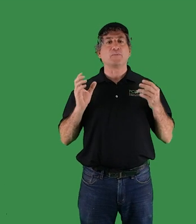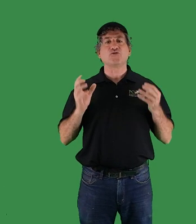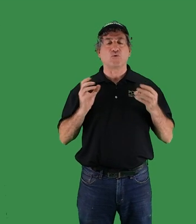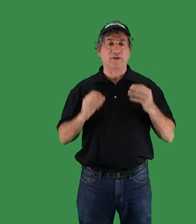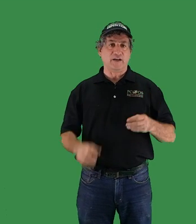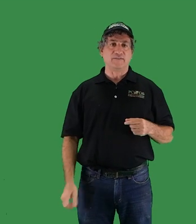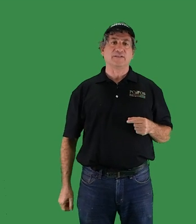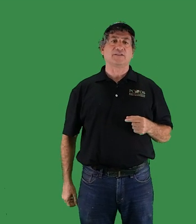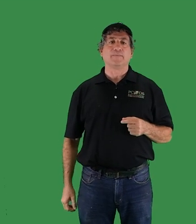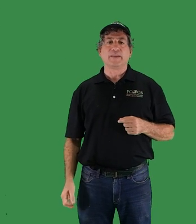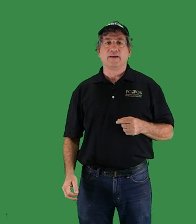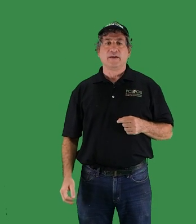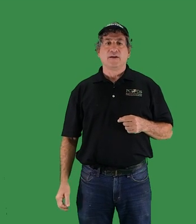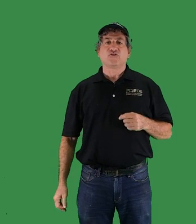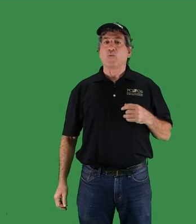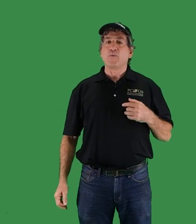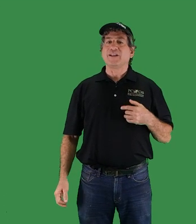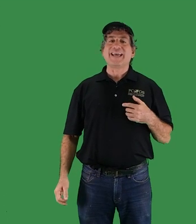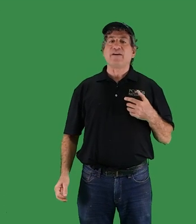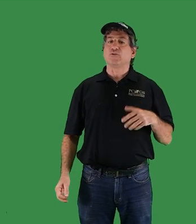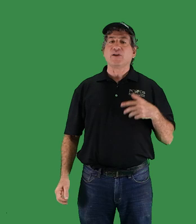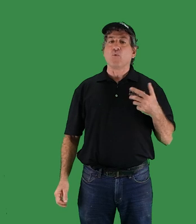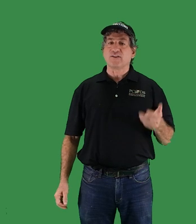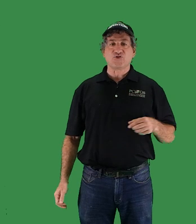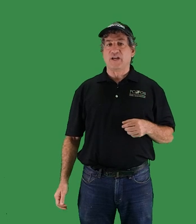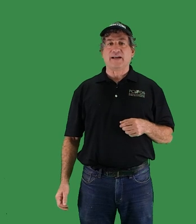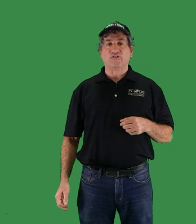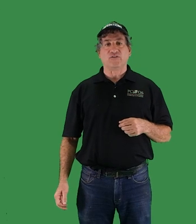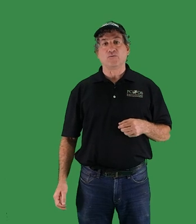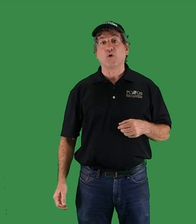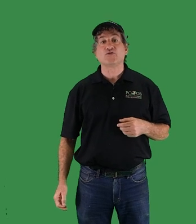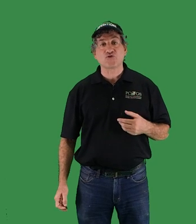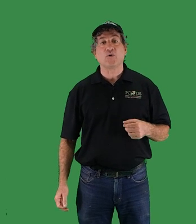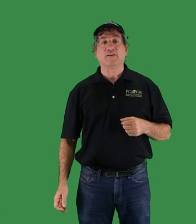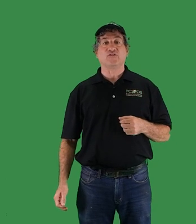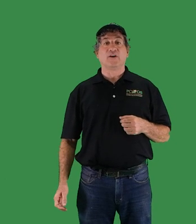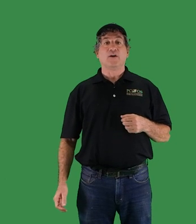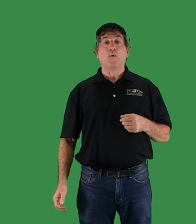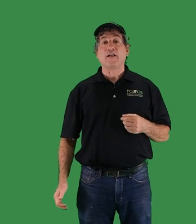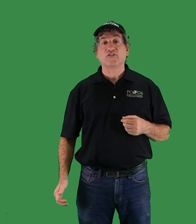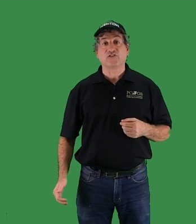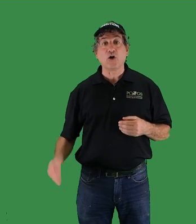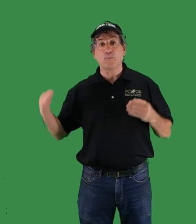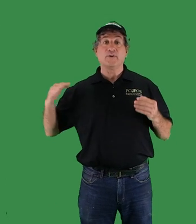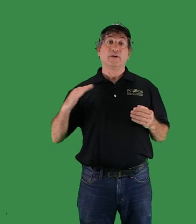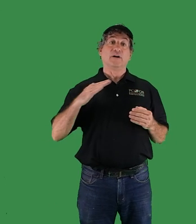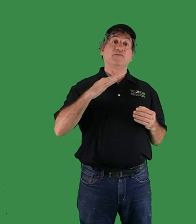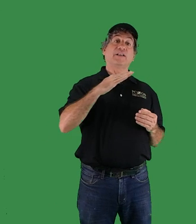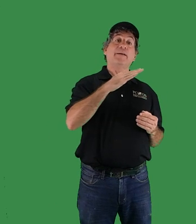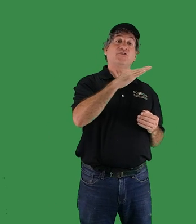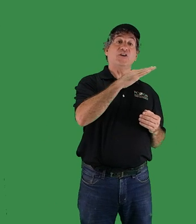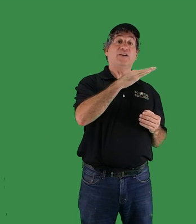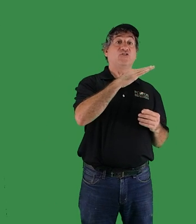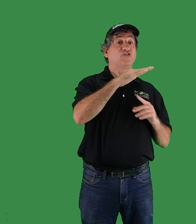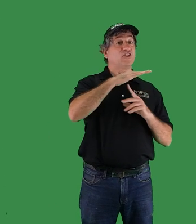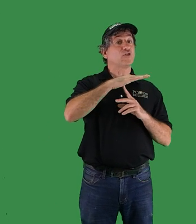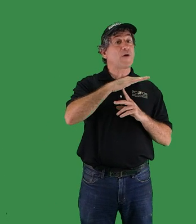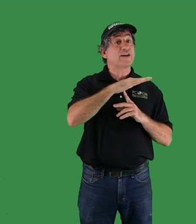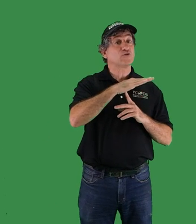the majority of us. So we really have only one chance and one choice, while the slope of climate change is still gradual